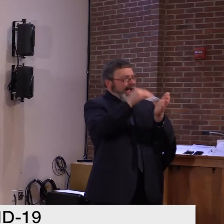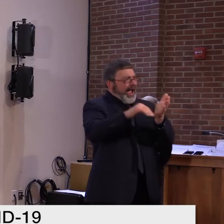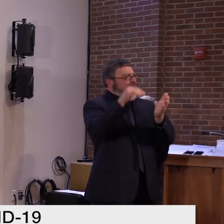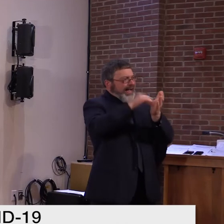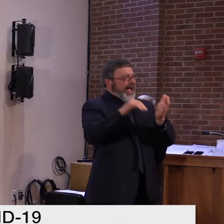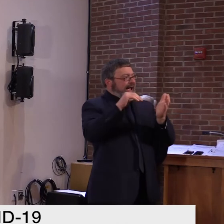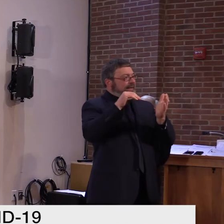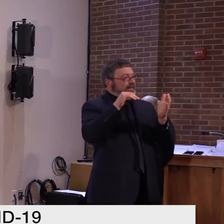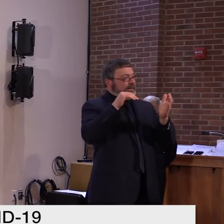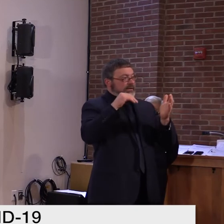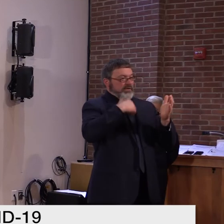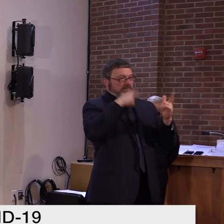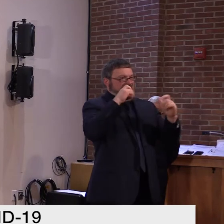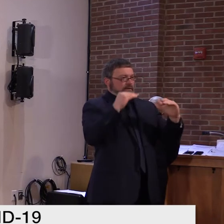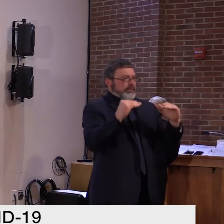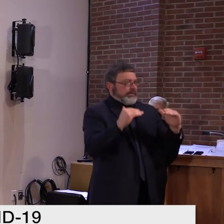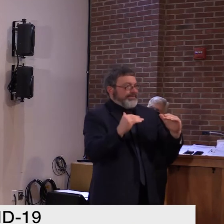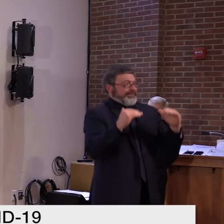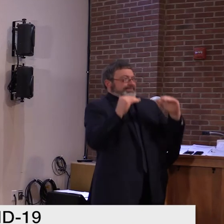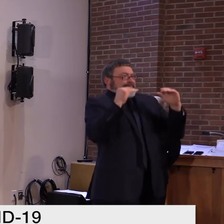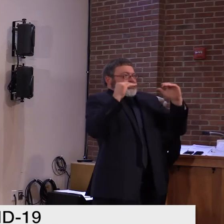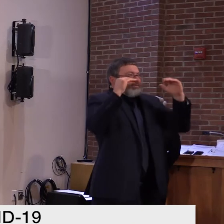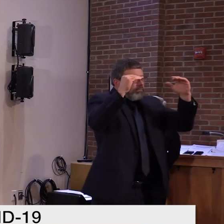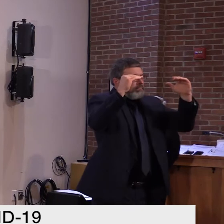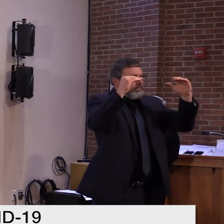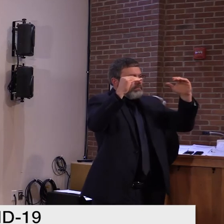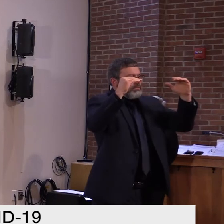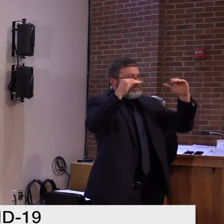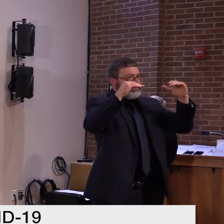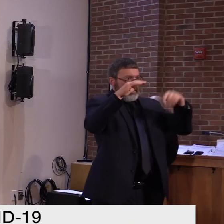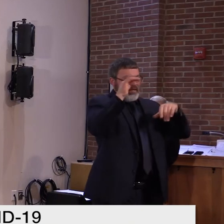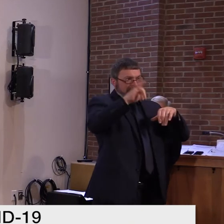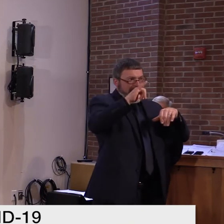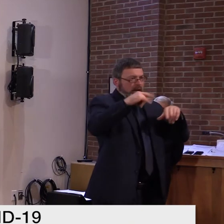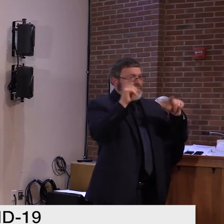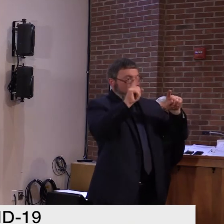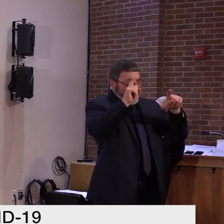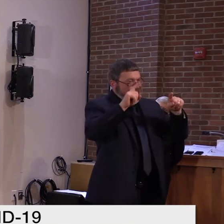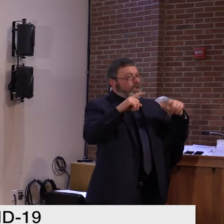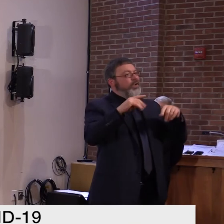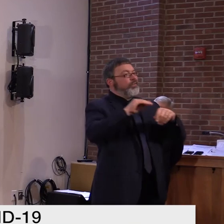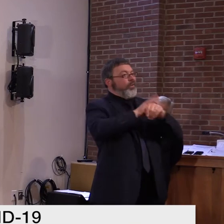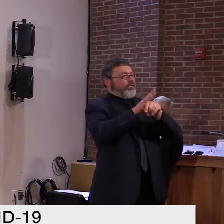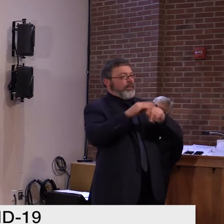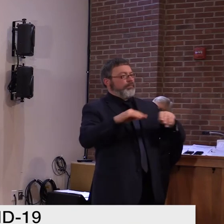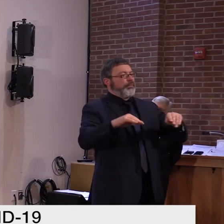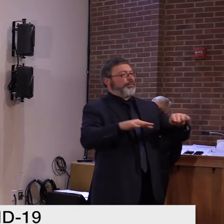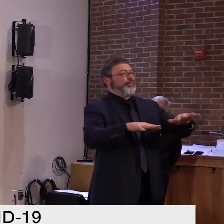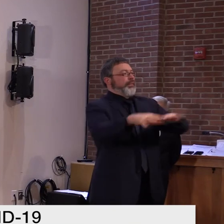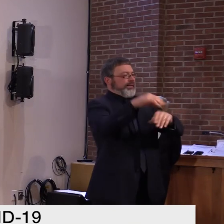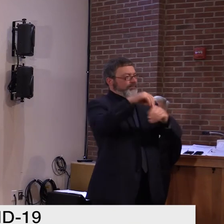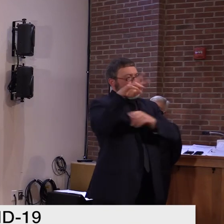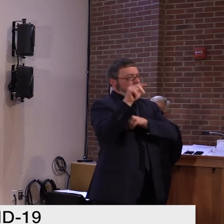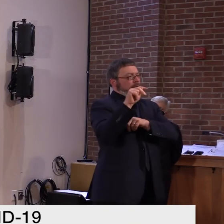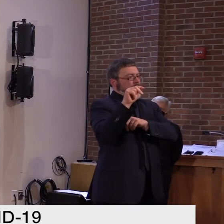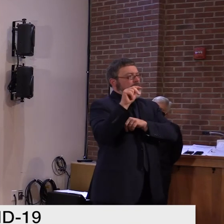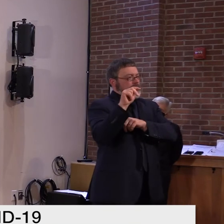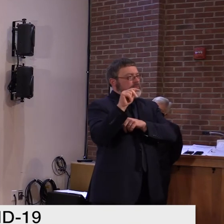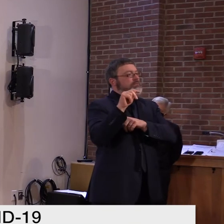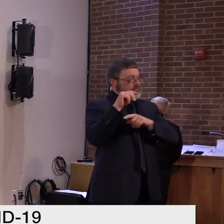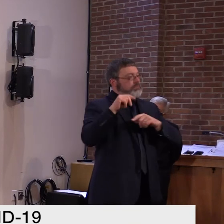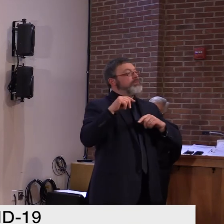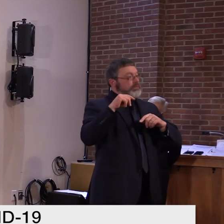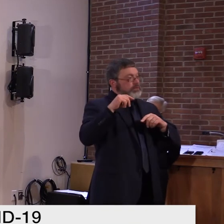and more recently regionally for a while. So, more virus has entered the state. However,